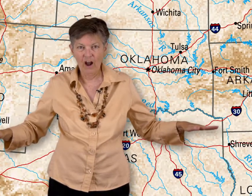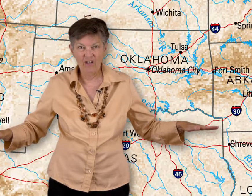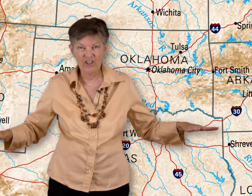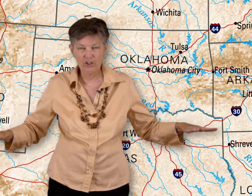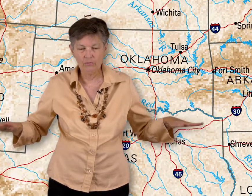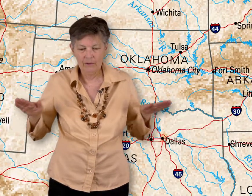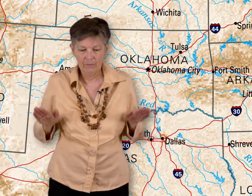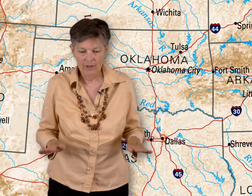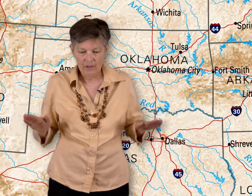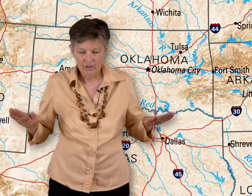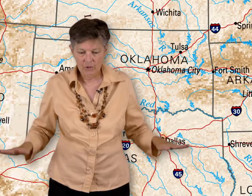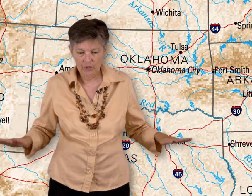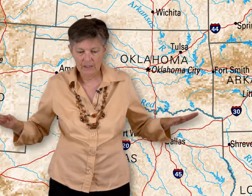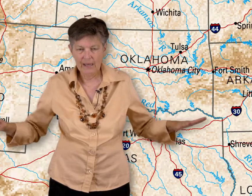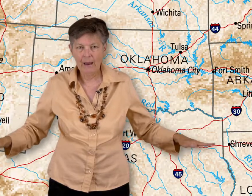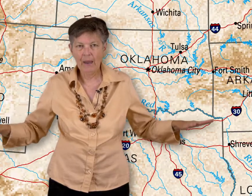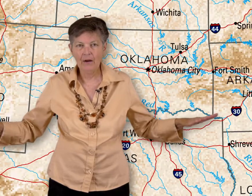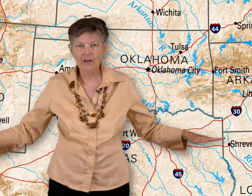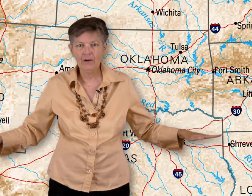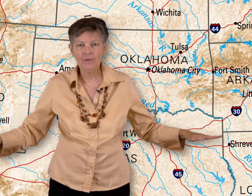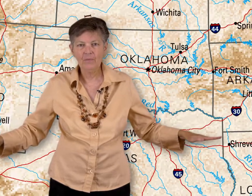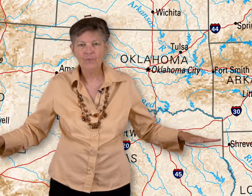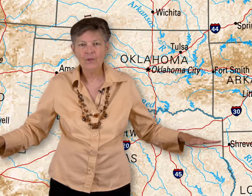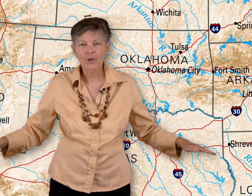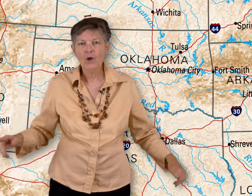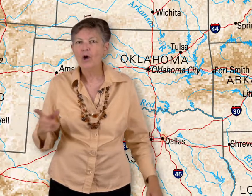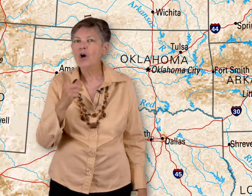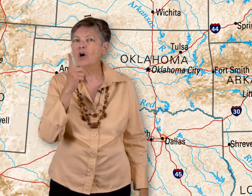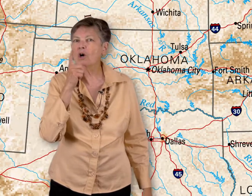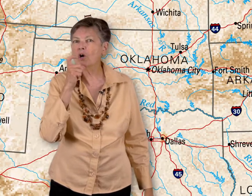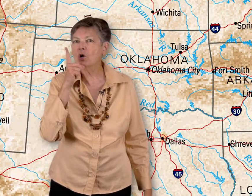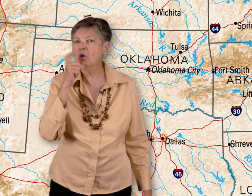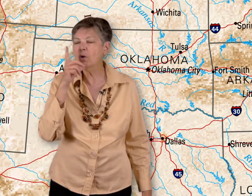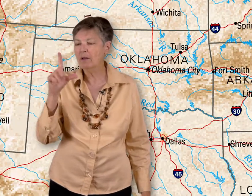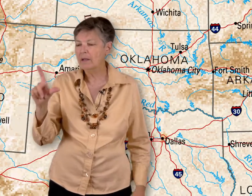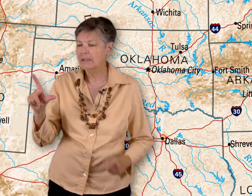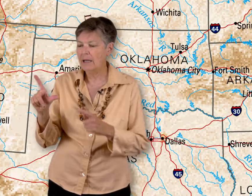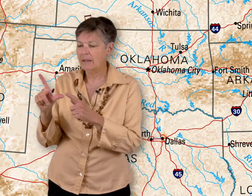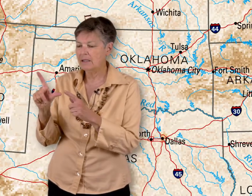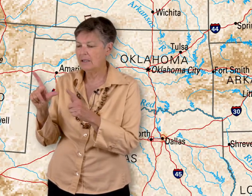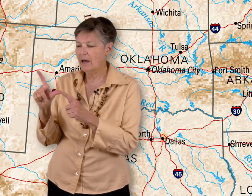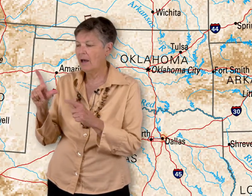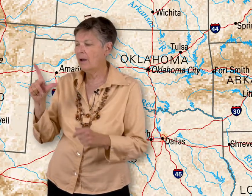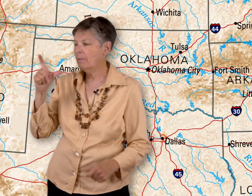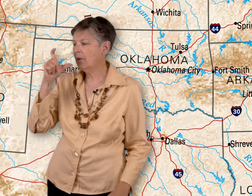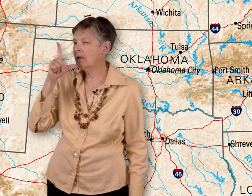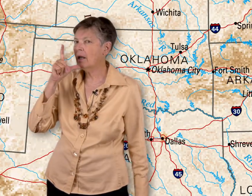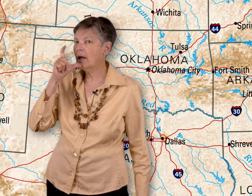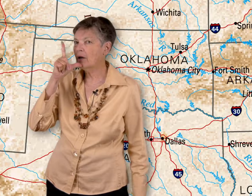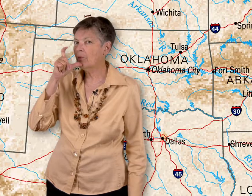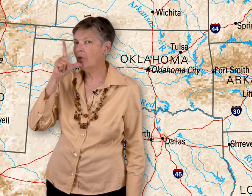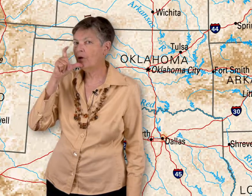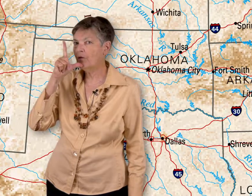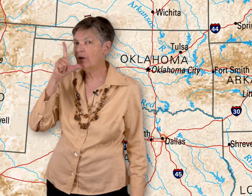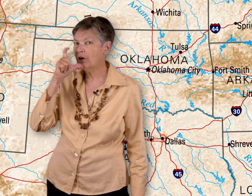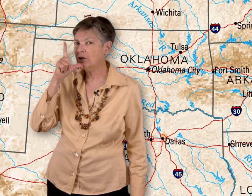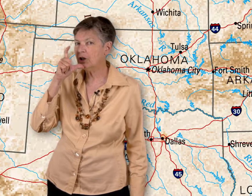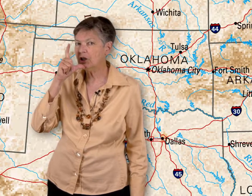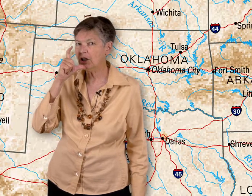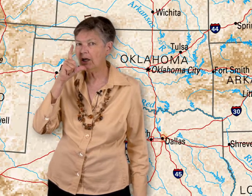all the children. So we're going to tap out here. Who take this thumb and a pointer finger. It's going to shake,